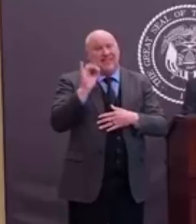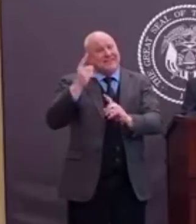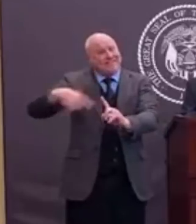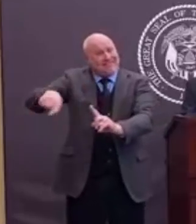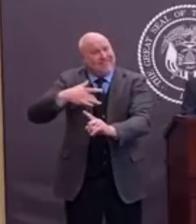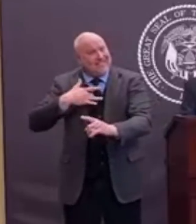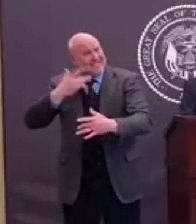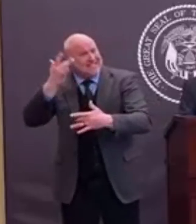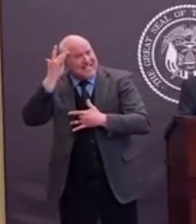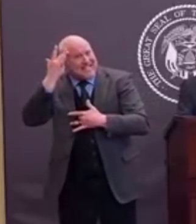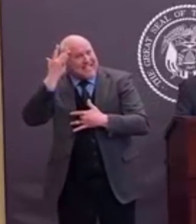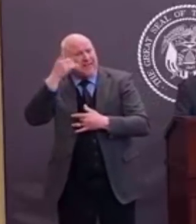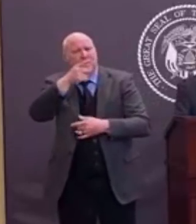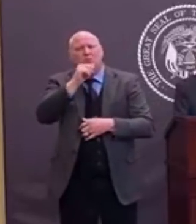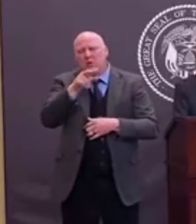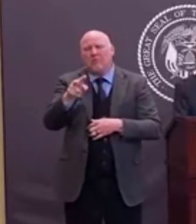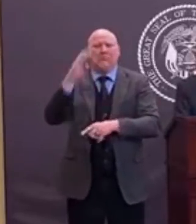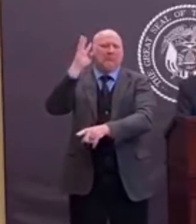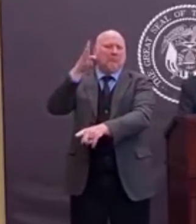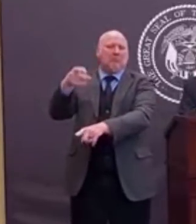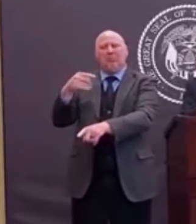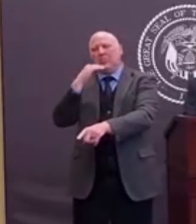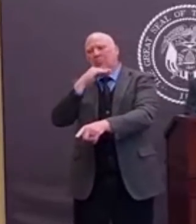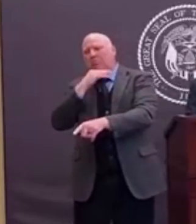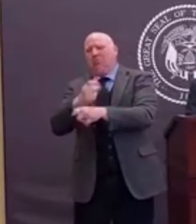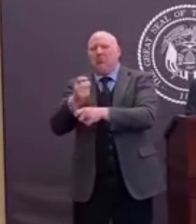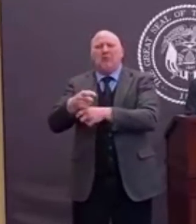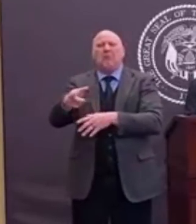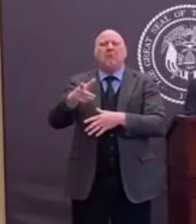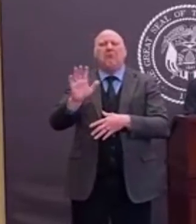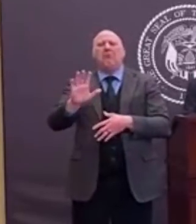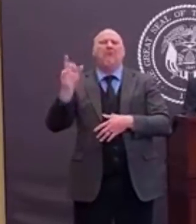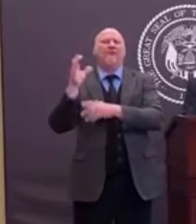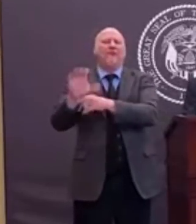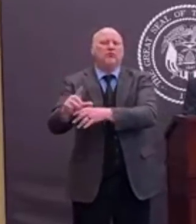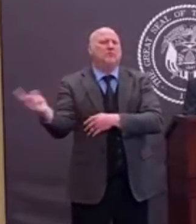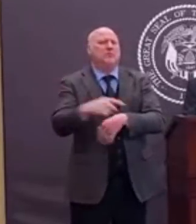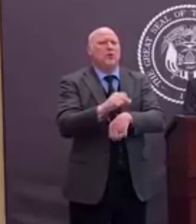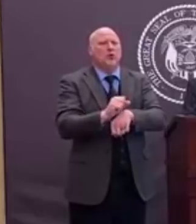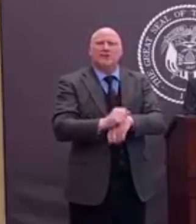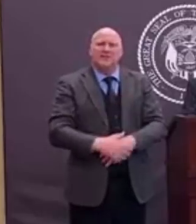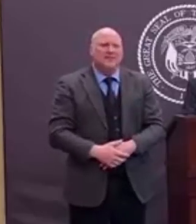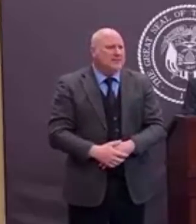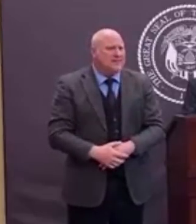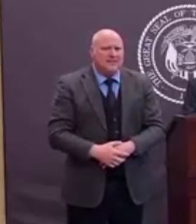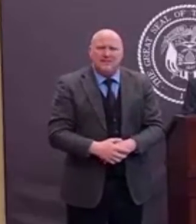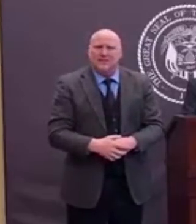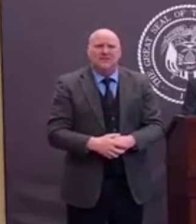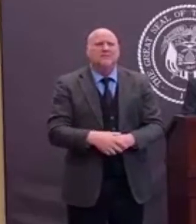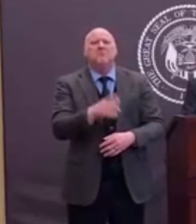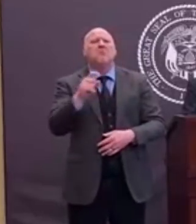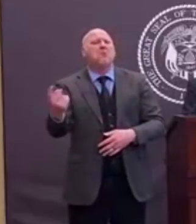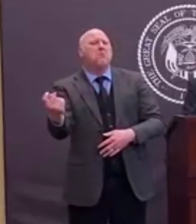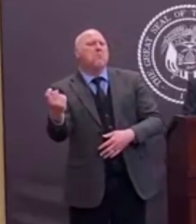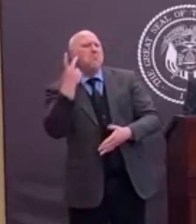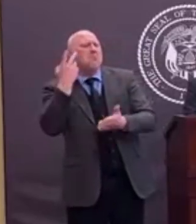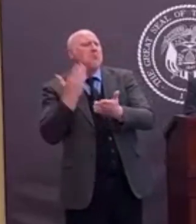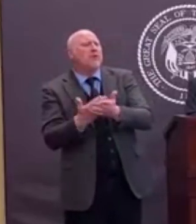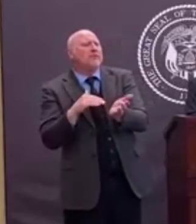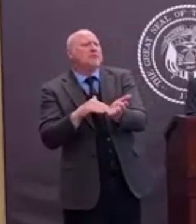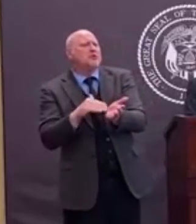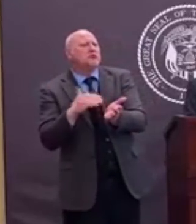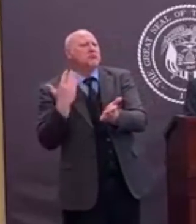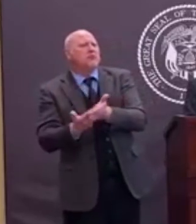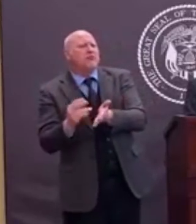They don't have to have a COVID-19 get-out-of-work card. They should be able to be assumed that they're sick.